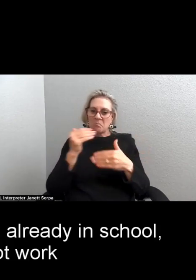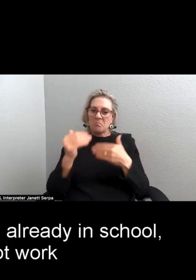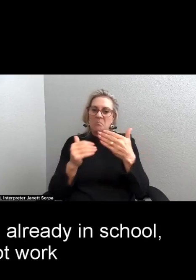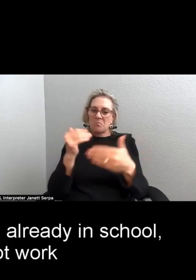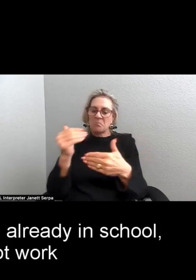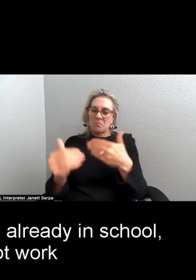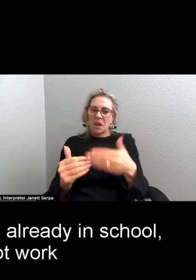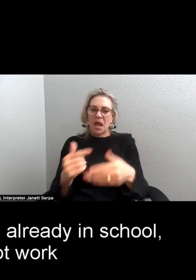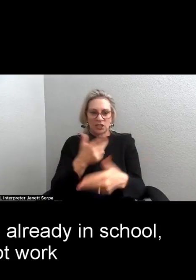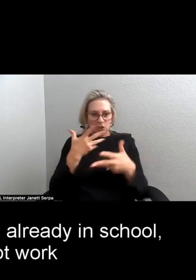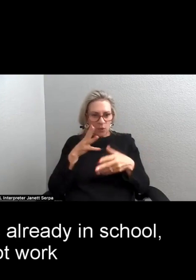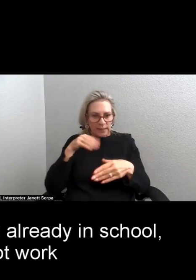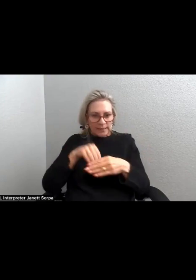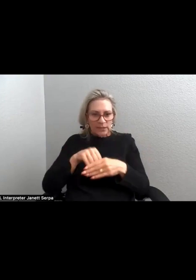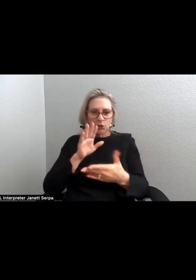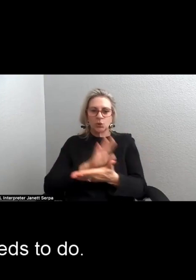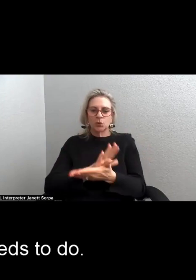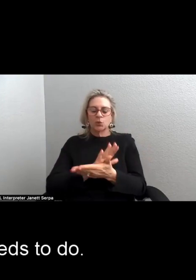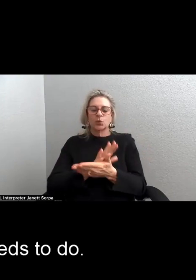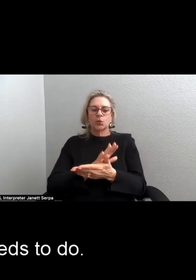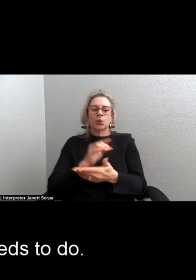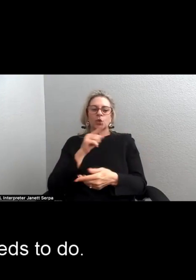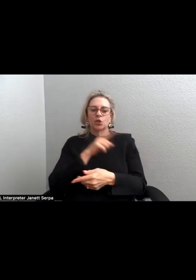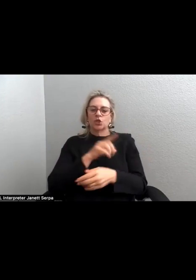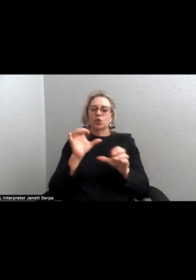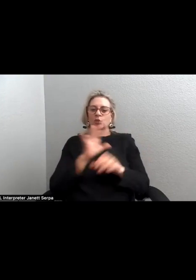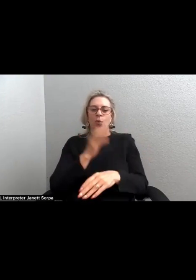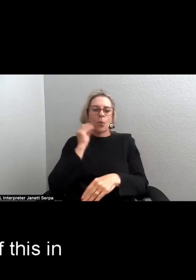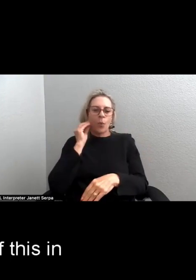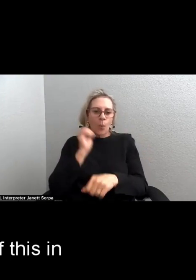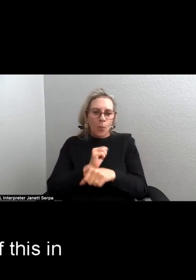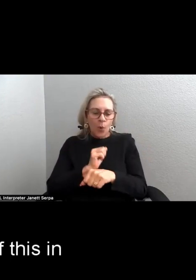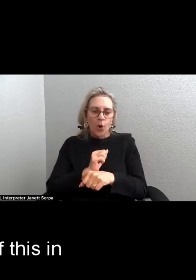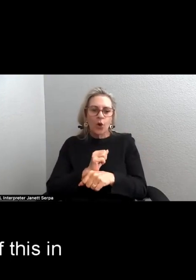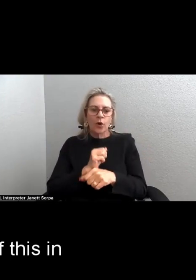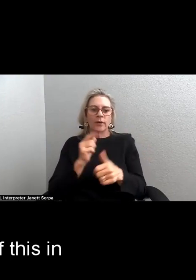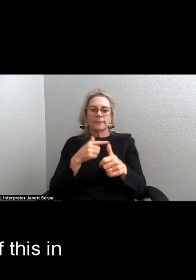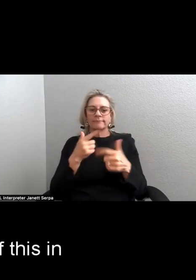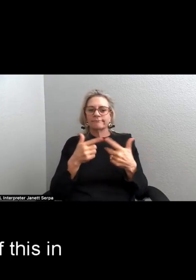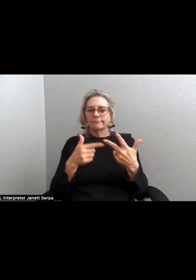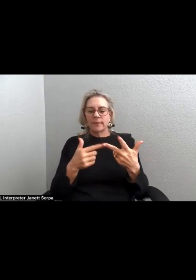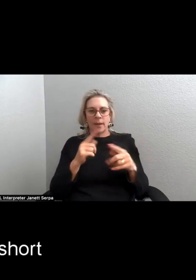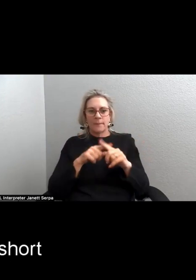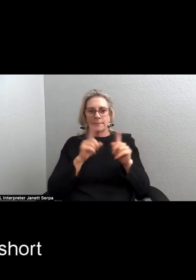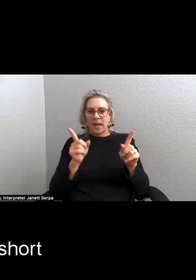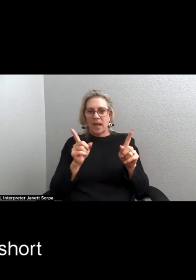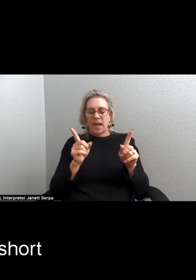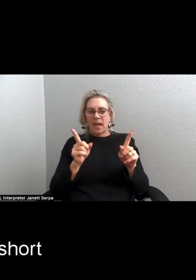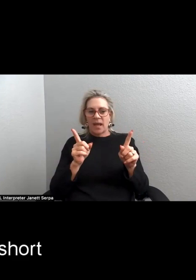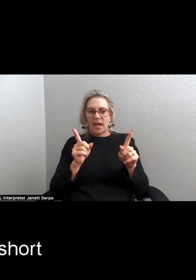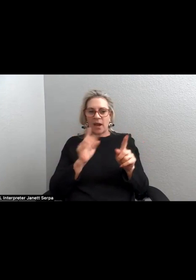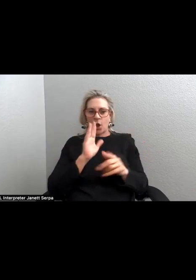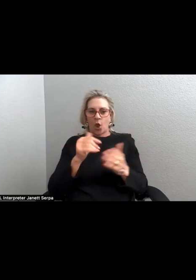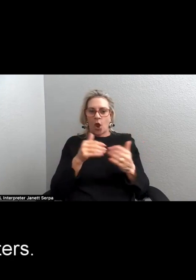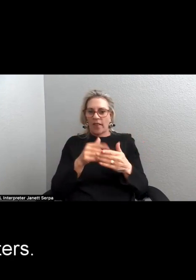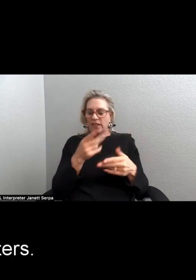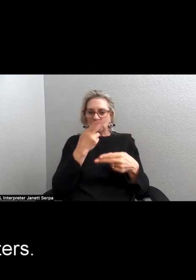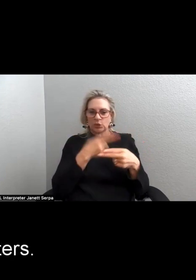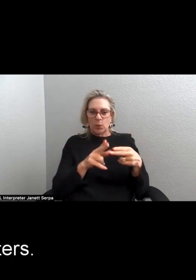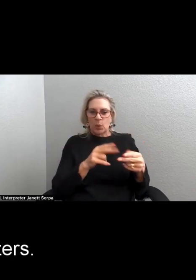and she's already in school, she's got work that she needs to do, but all of this in three short chapters.